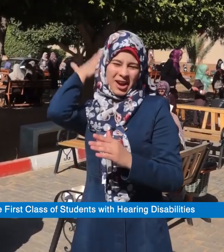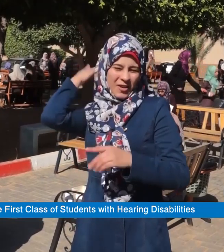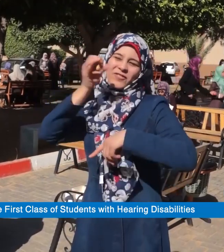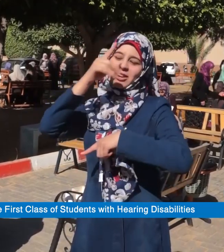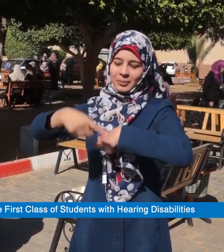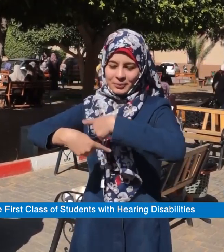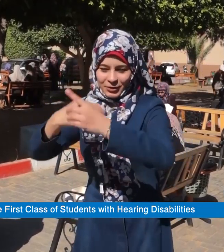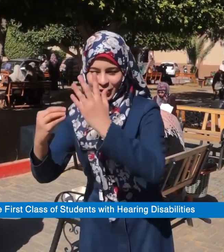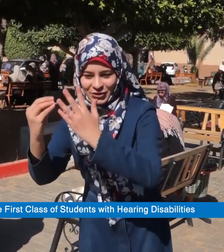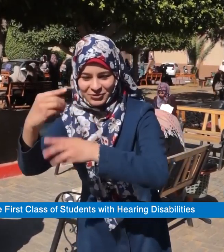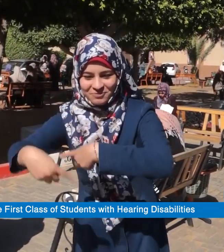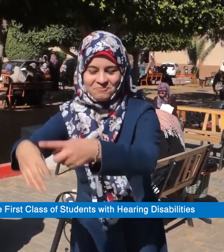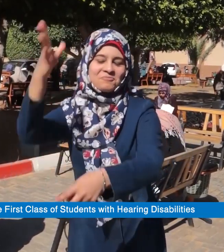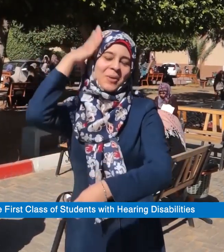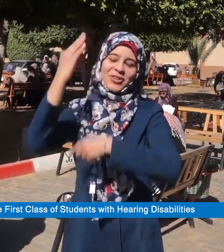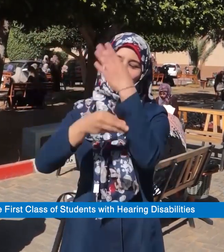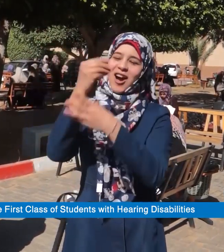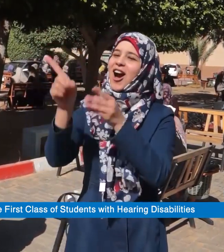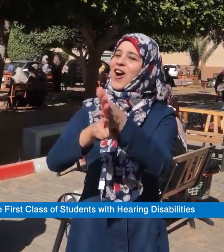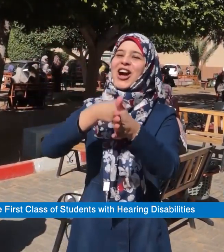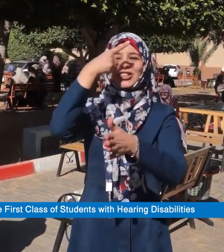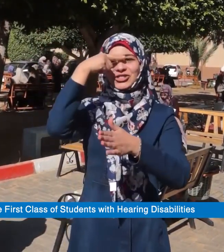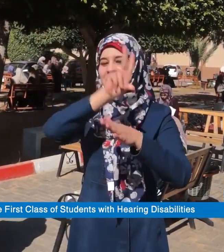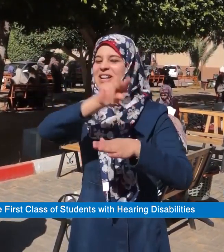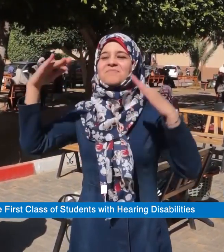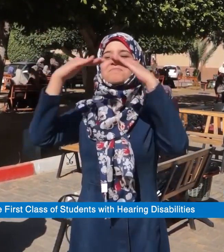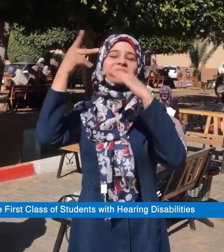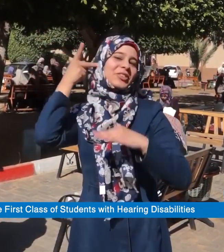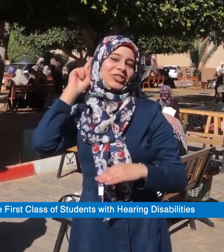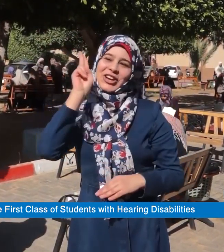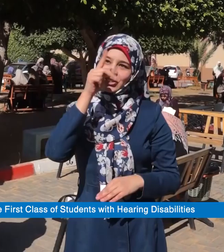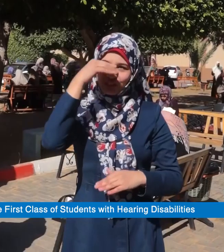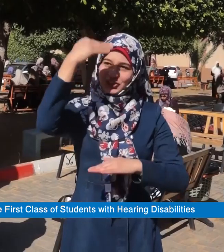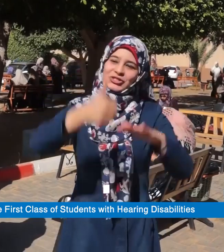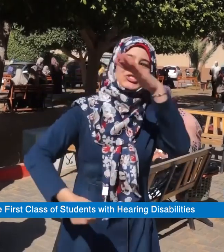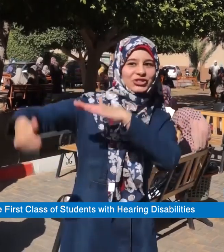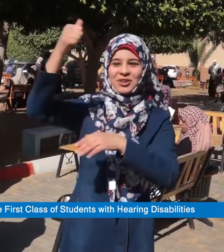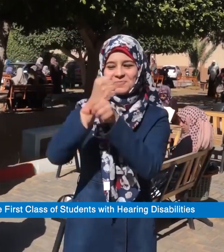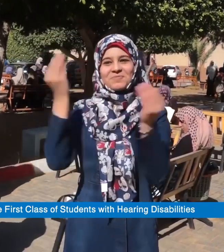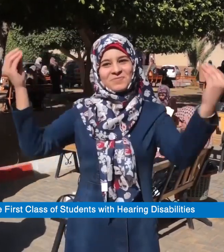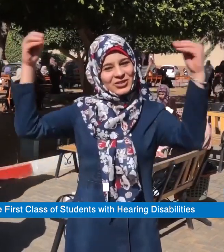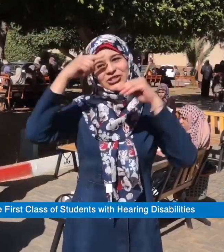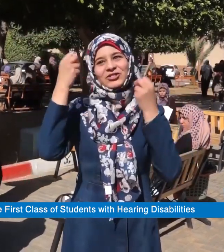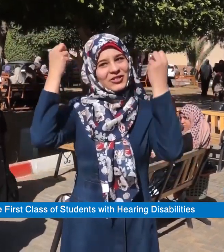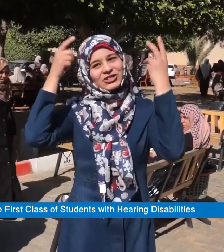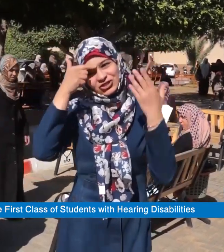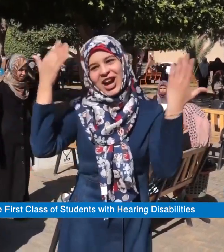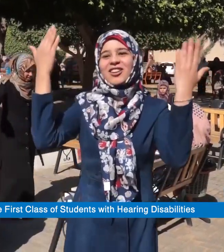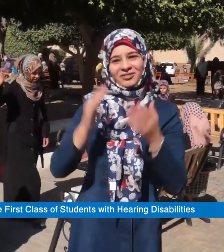special major to the deaf students, which makes us equal to normal people. We hope this would develop, and we hope more attention would be paid to deaf